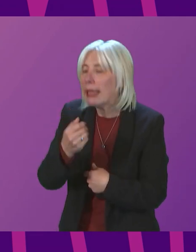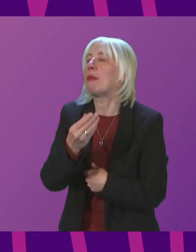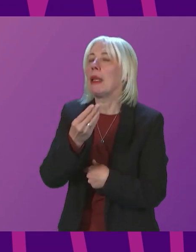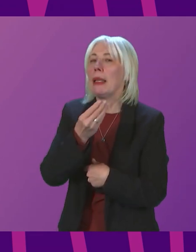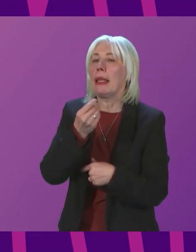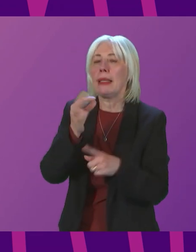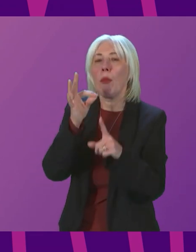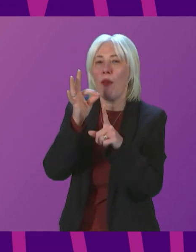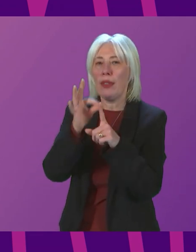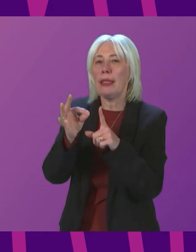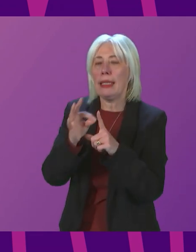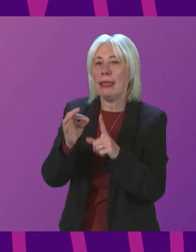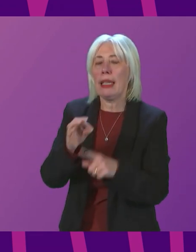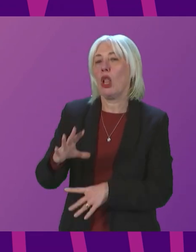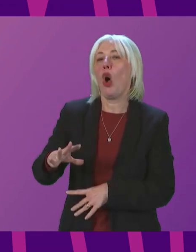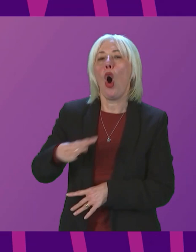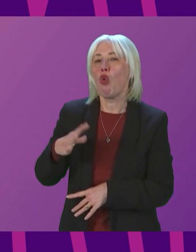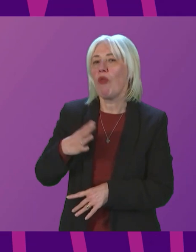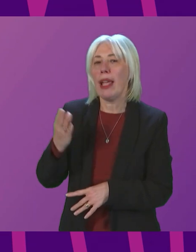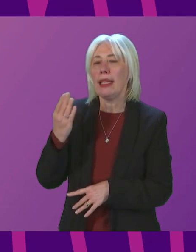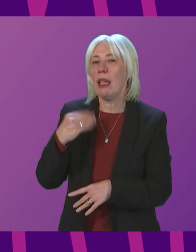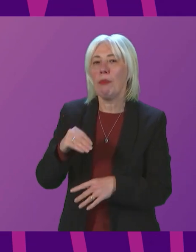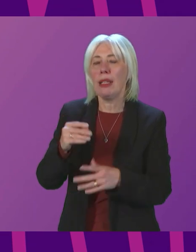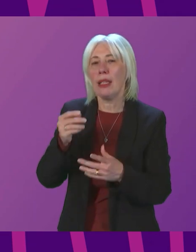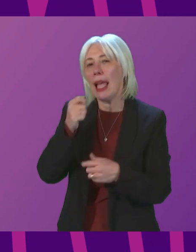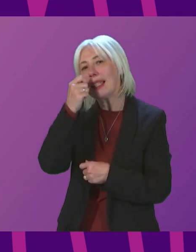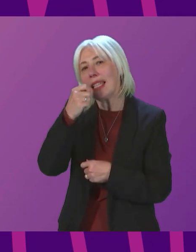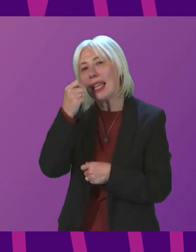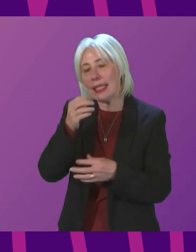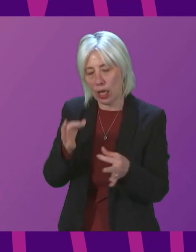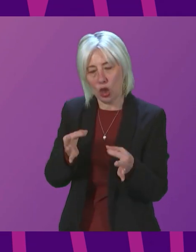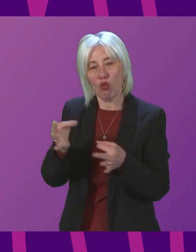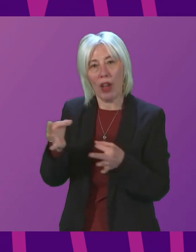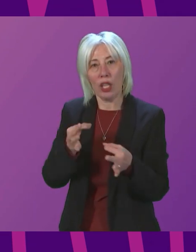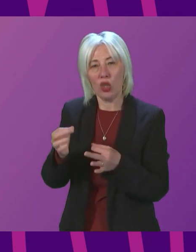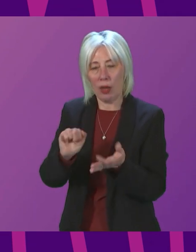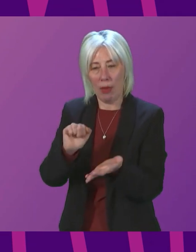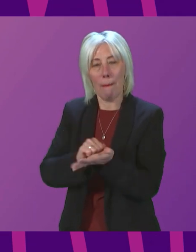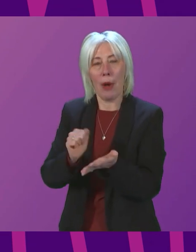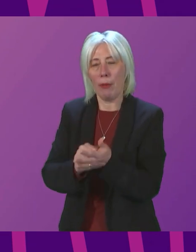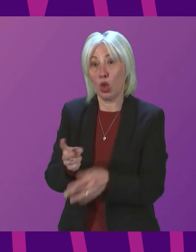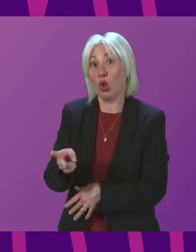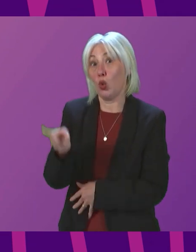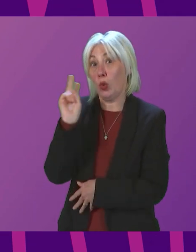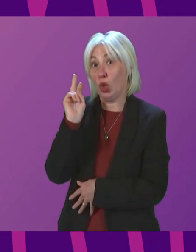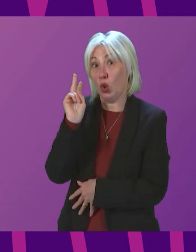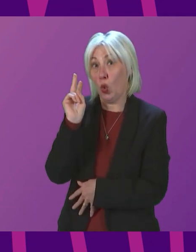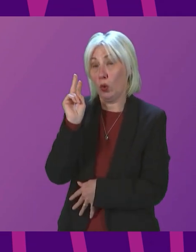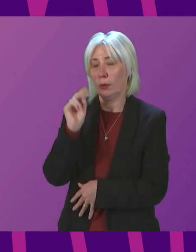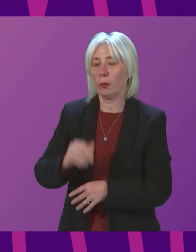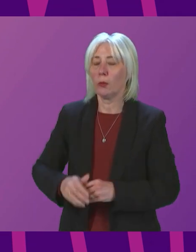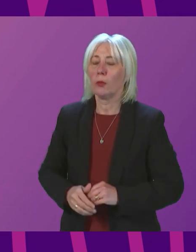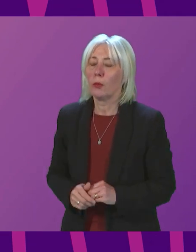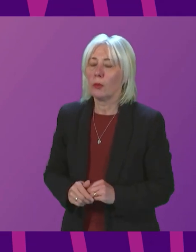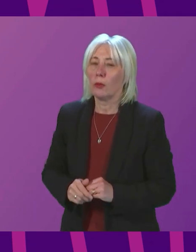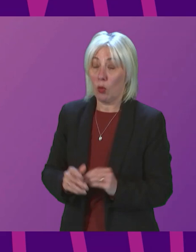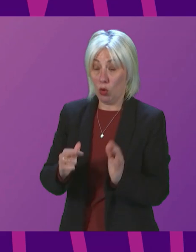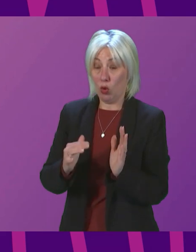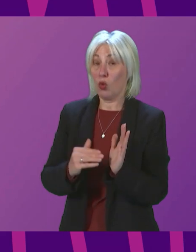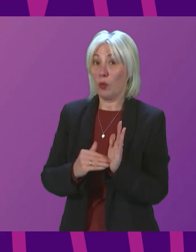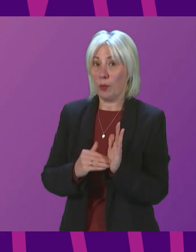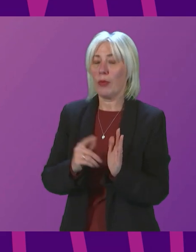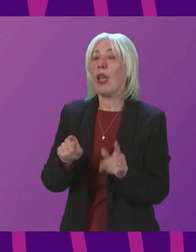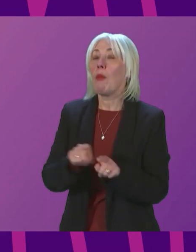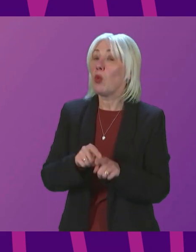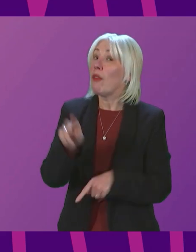this, of course, has already been set out in the testing strategy published, I think, two weeks ago right now. In terms of schools,